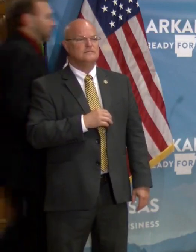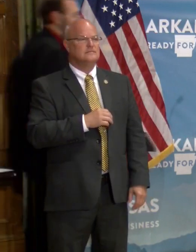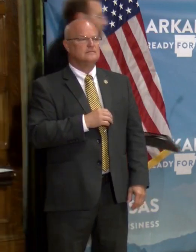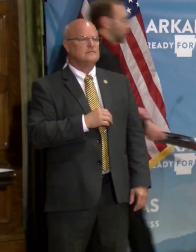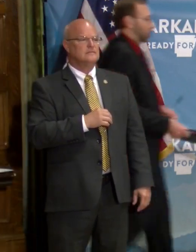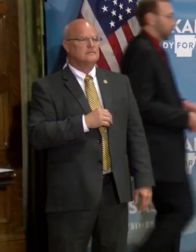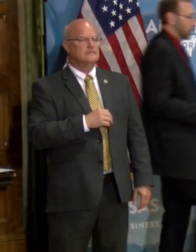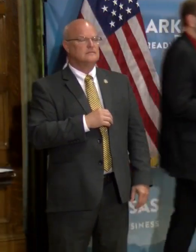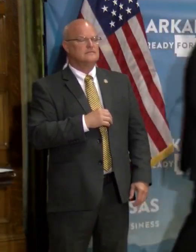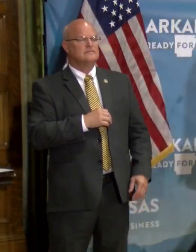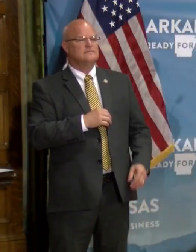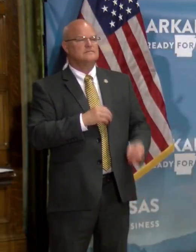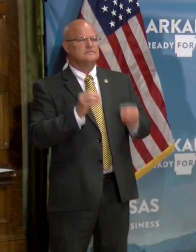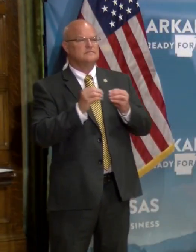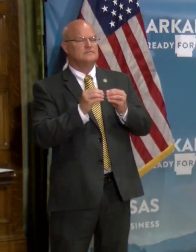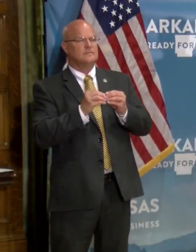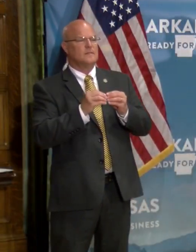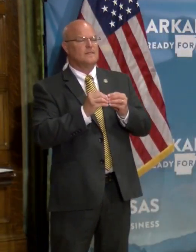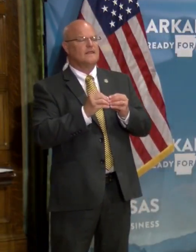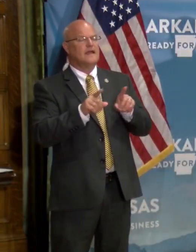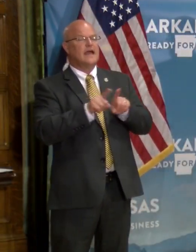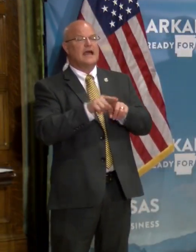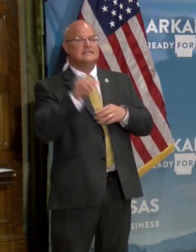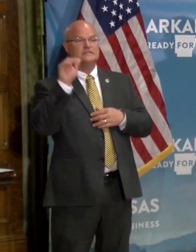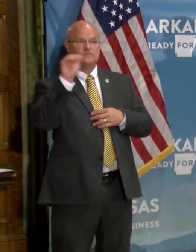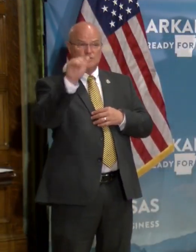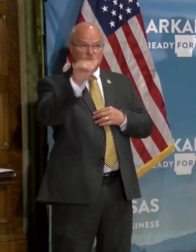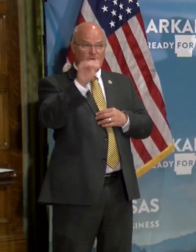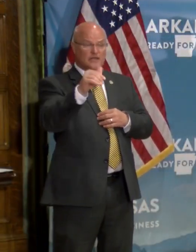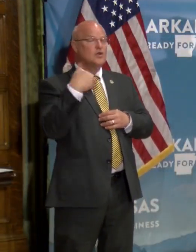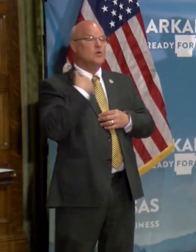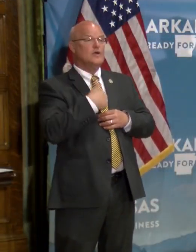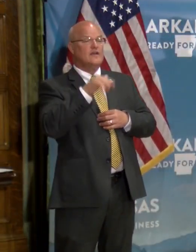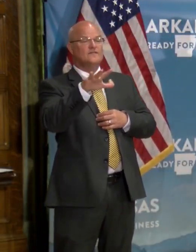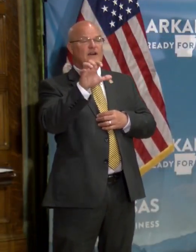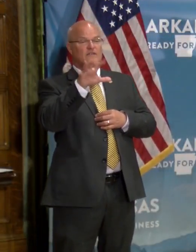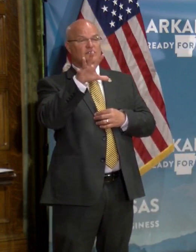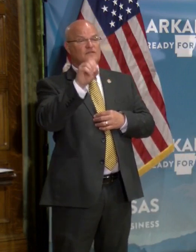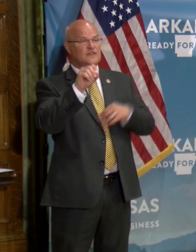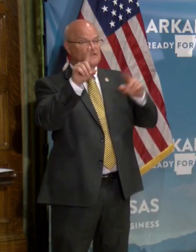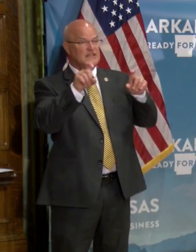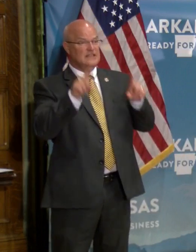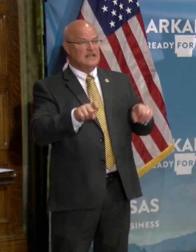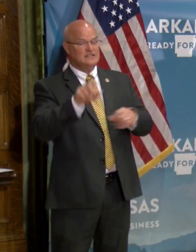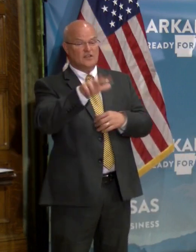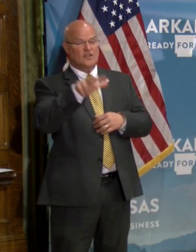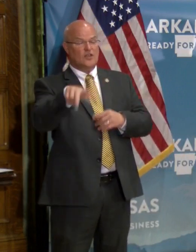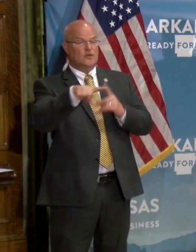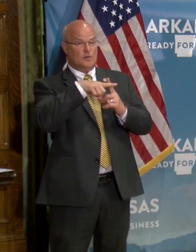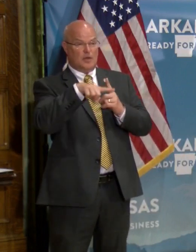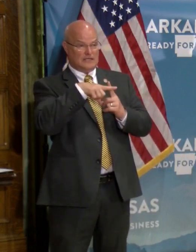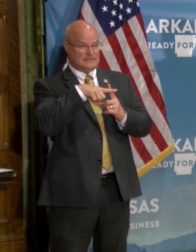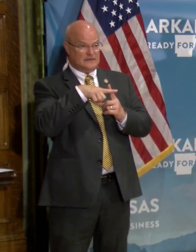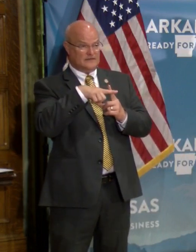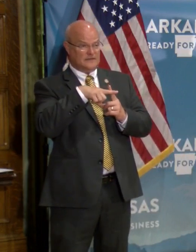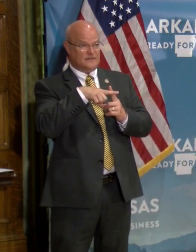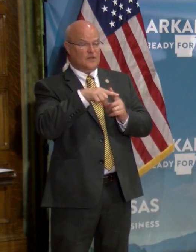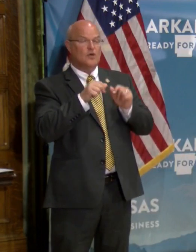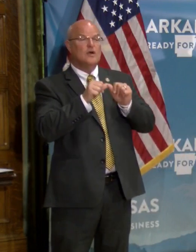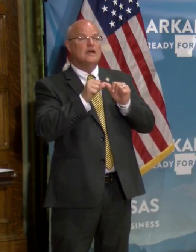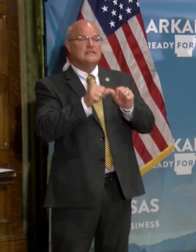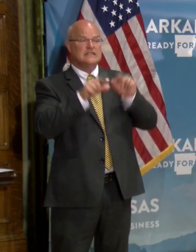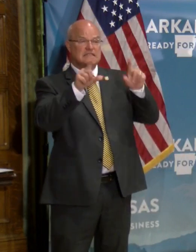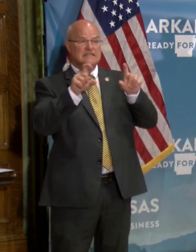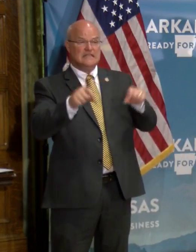Just a little bit more, Dr. Smith wanted to add. Yes, just as a reminder, we did 550 tests, 33 were positive. Uh, we're going to